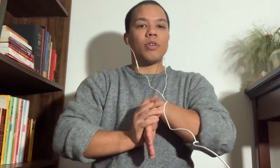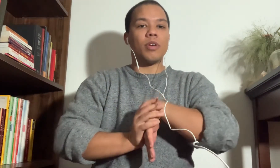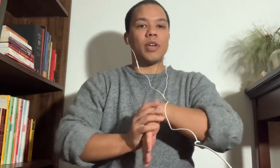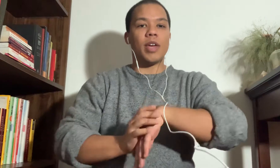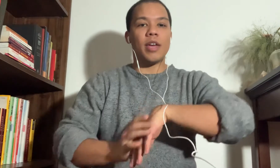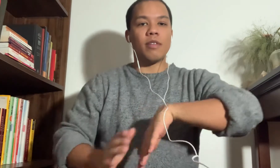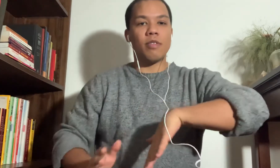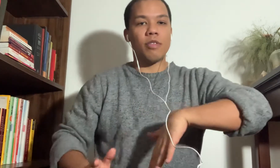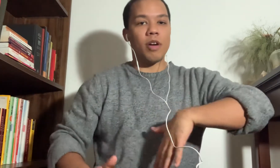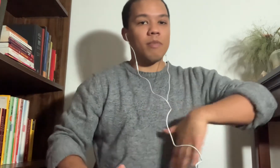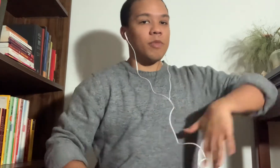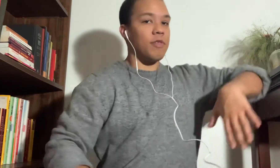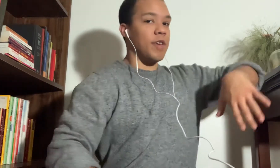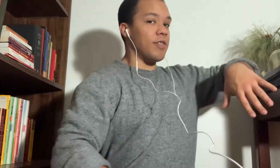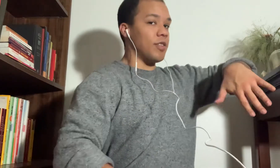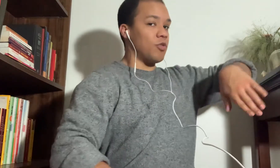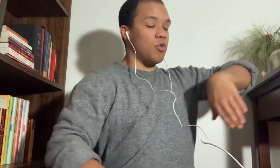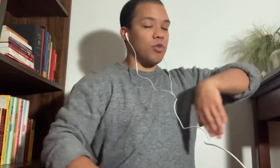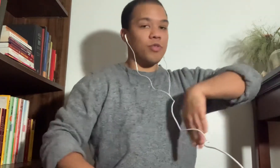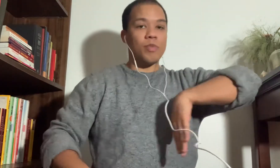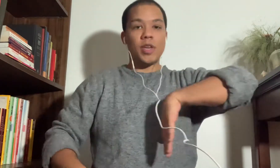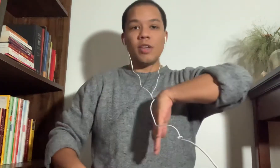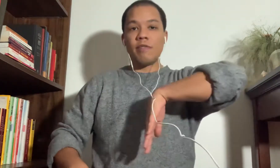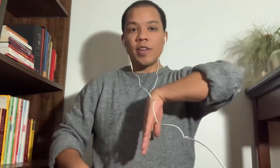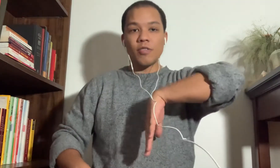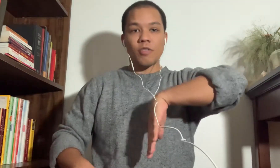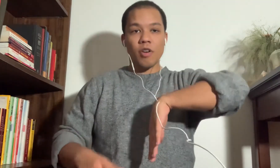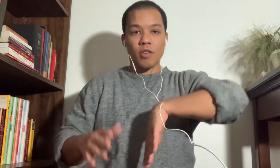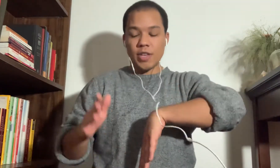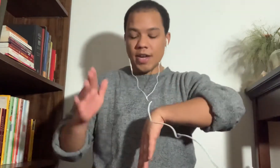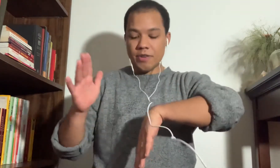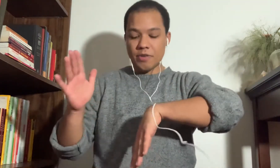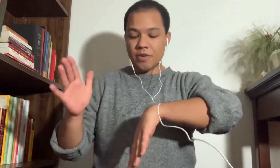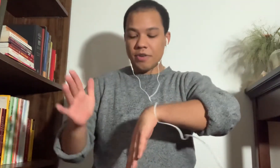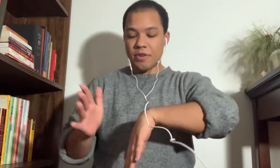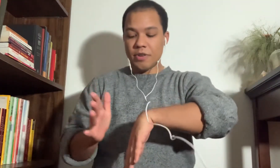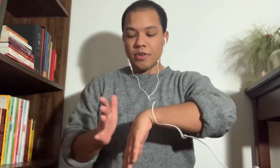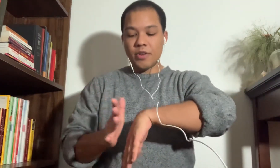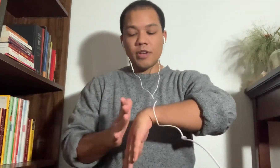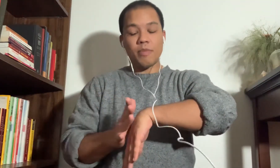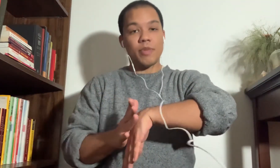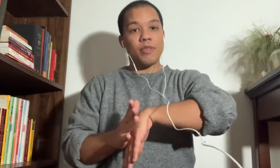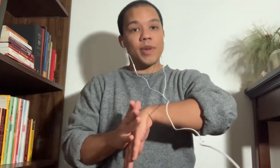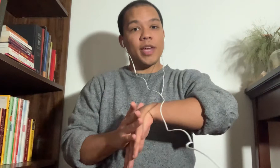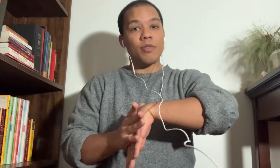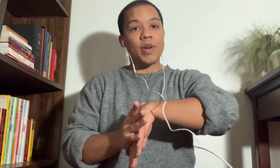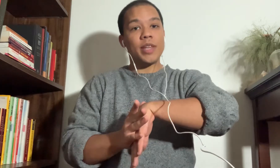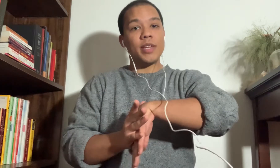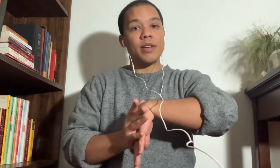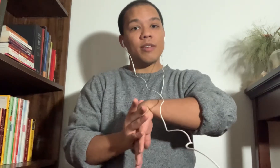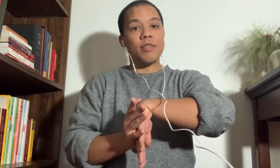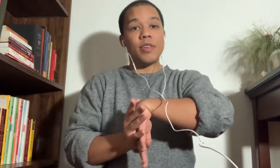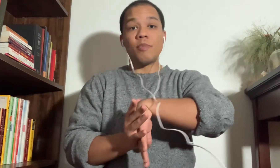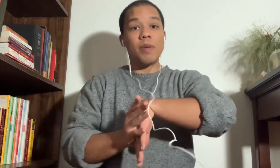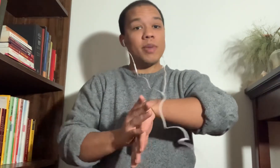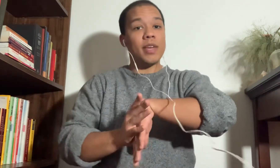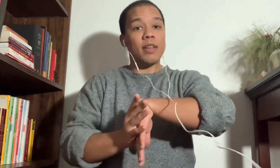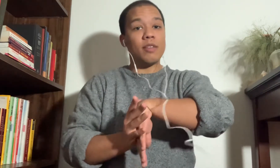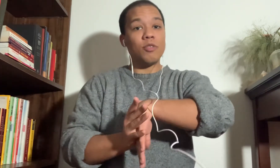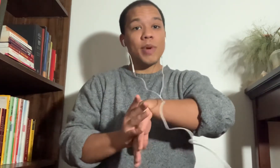Again, thumb is facing towards me. Fingers are all down. Place my hand right here. This might be it. You might